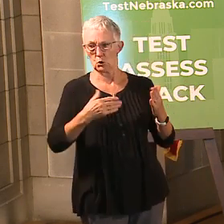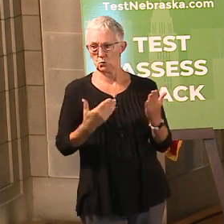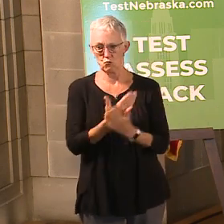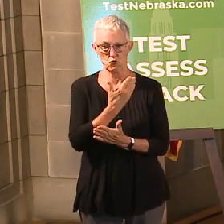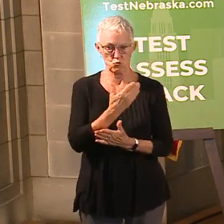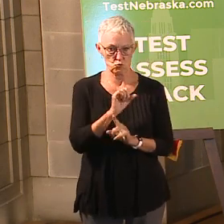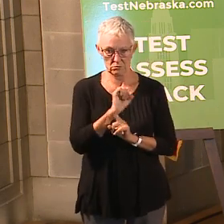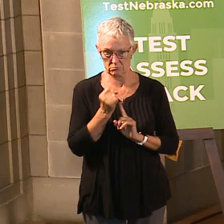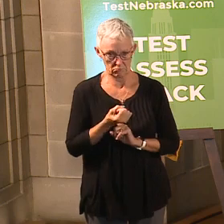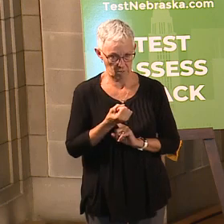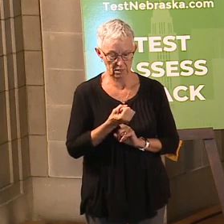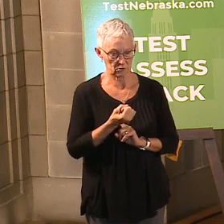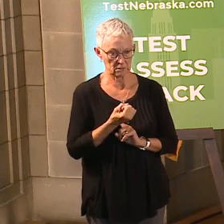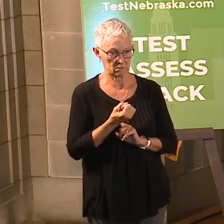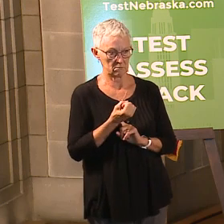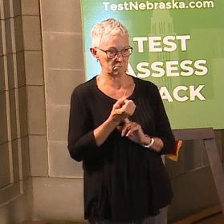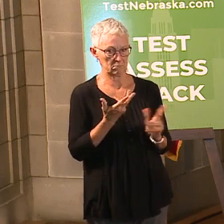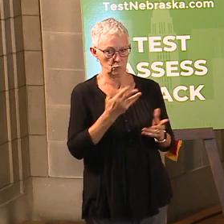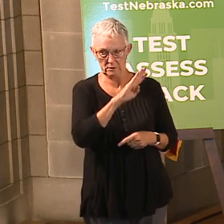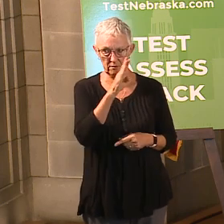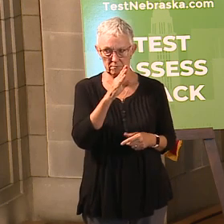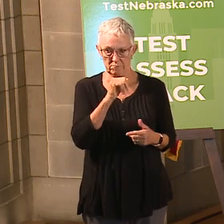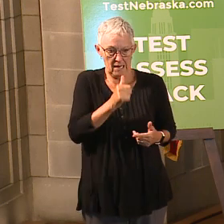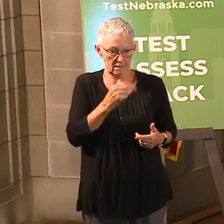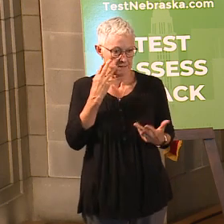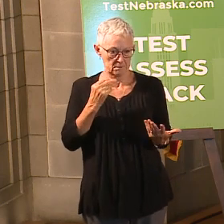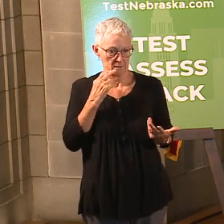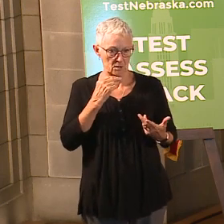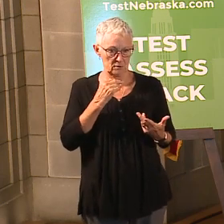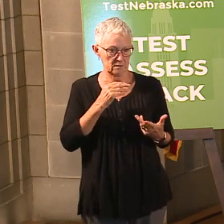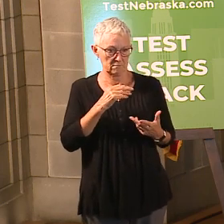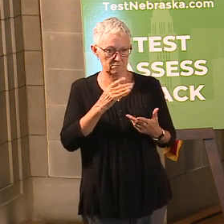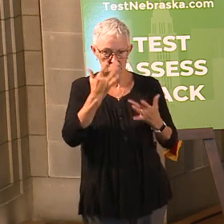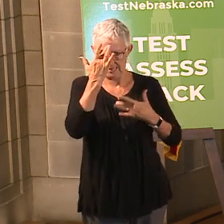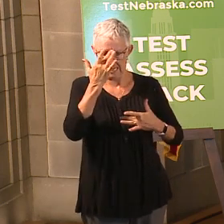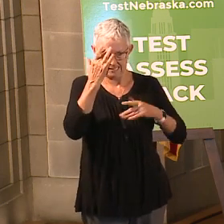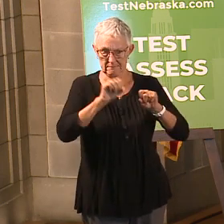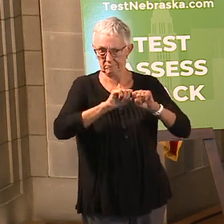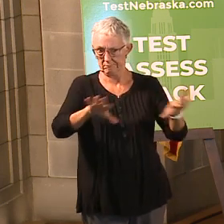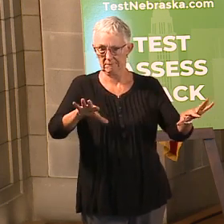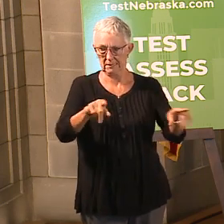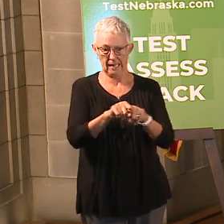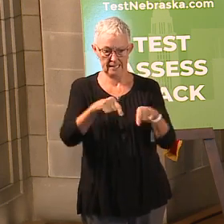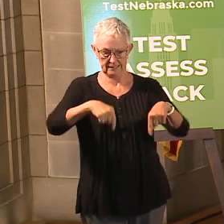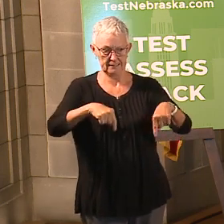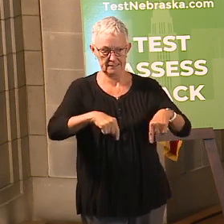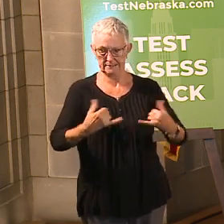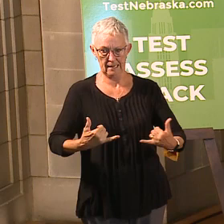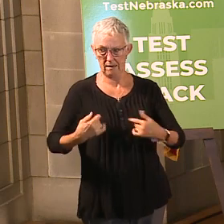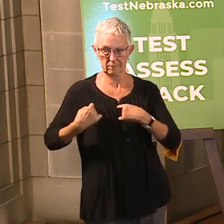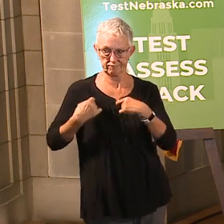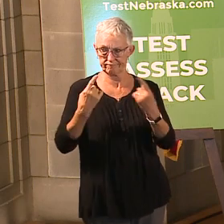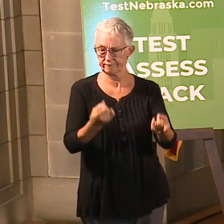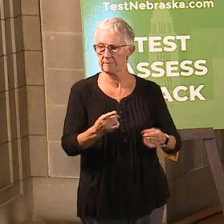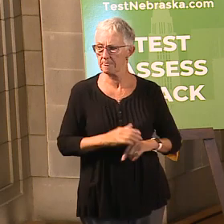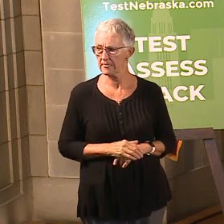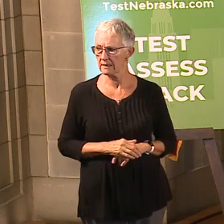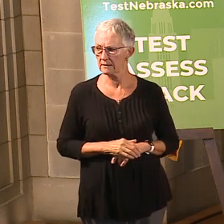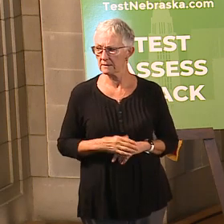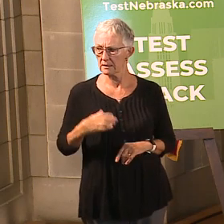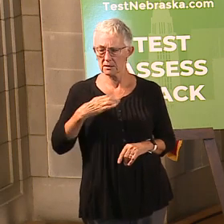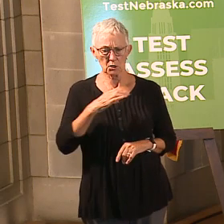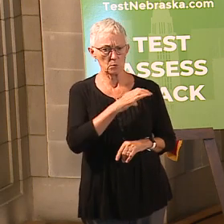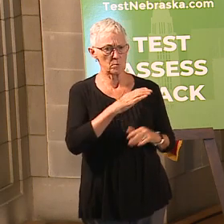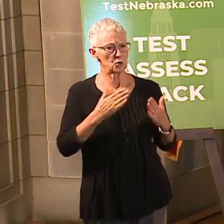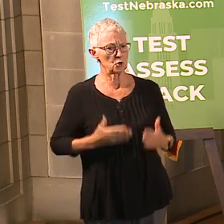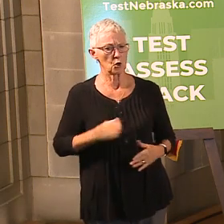you know, specifically regarding to this pandemic. In Nebraska, we're not going to be making a mandate. Commissioner Bloomstead, maybe you could talk a little bit